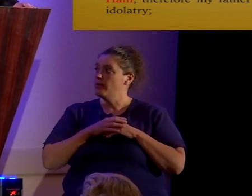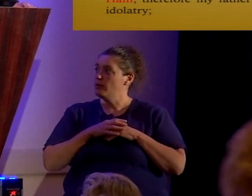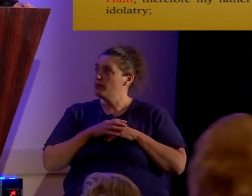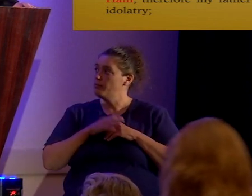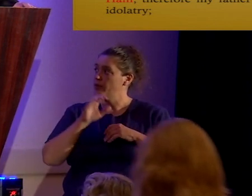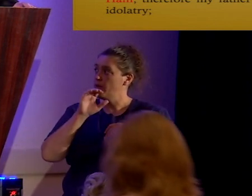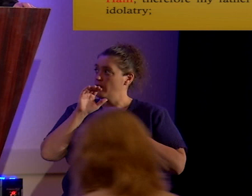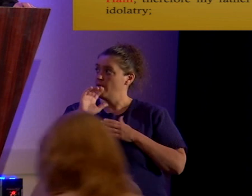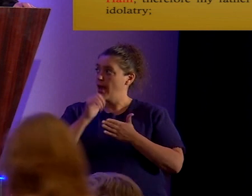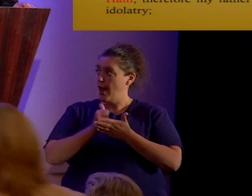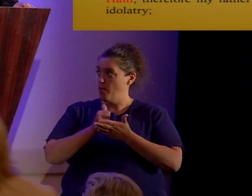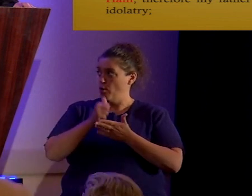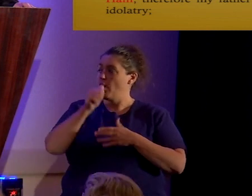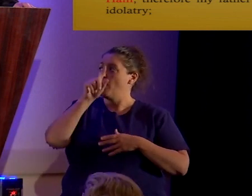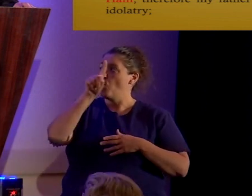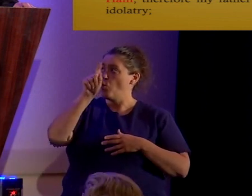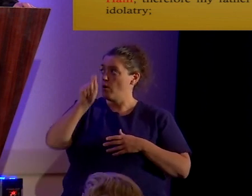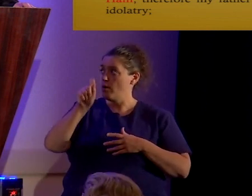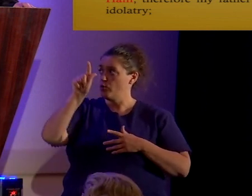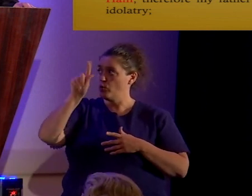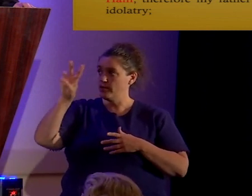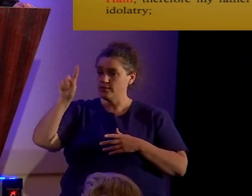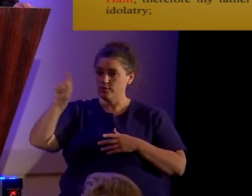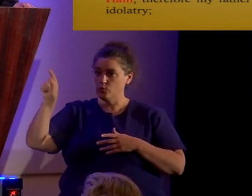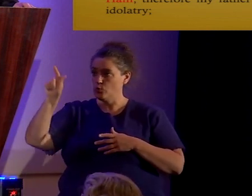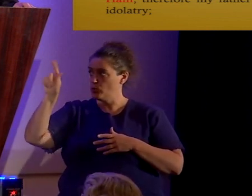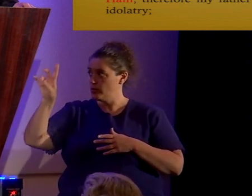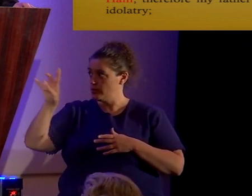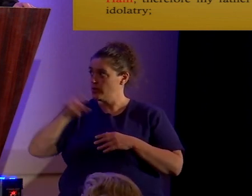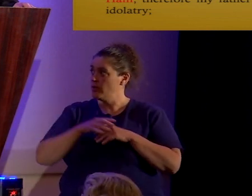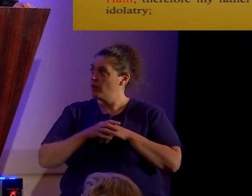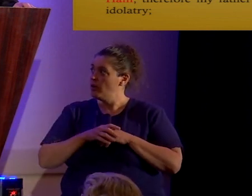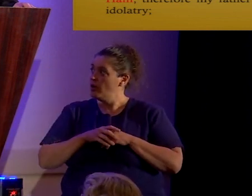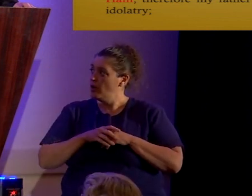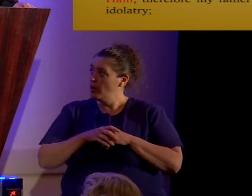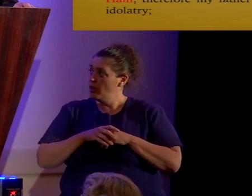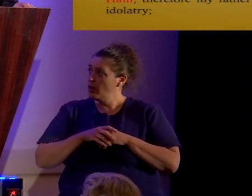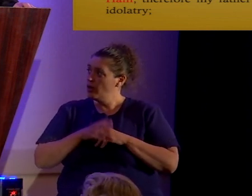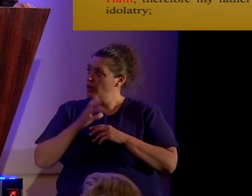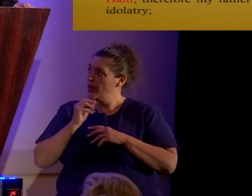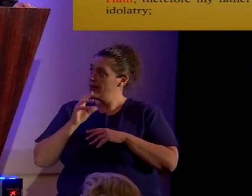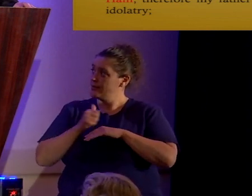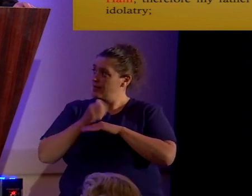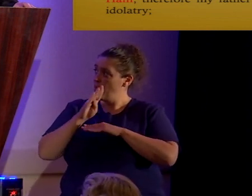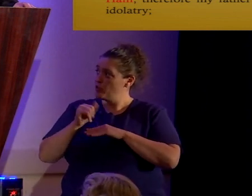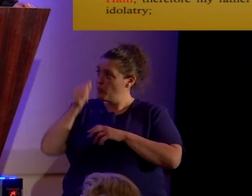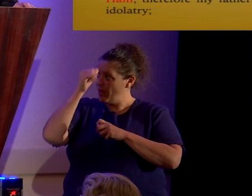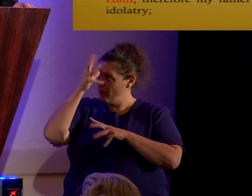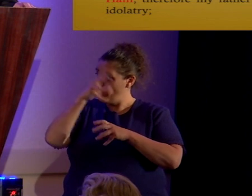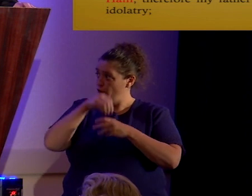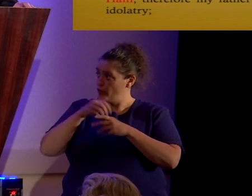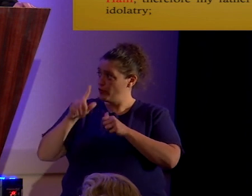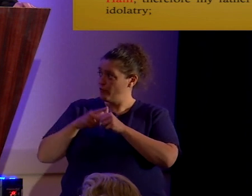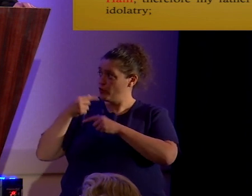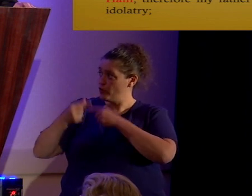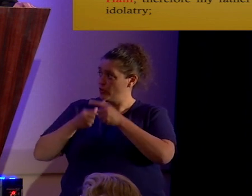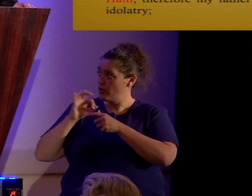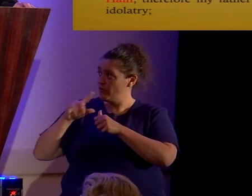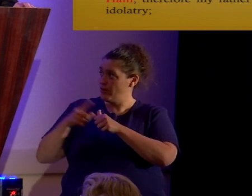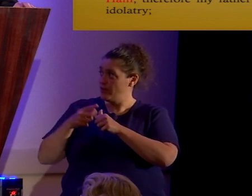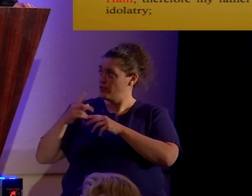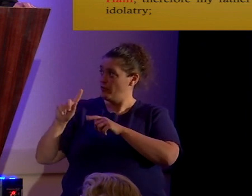chapter one, verses 26 and 27, that established by the fathers in the first generations in the days of the first